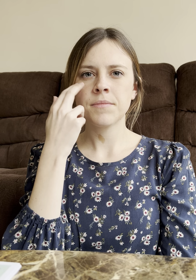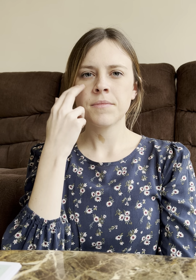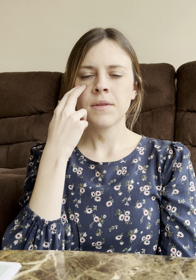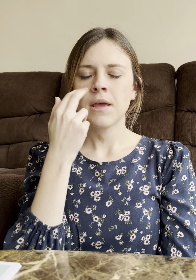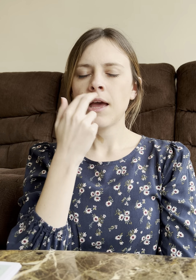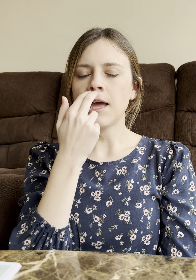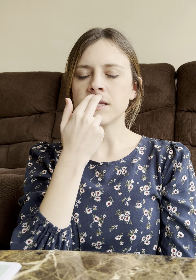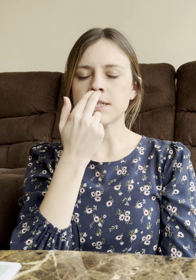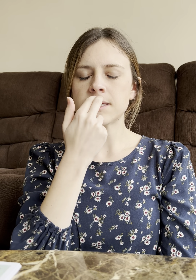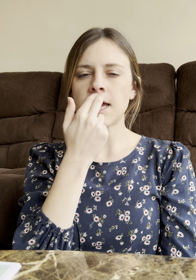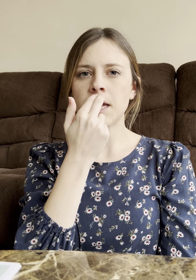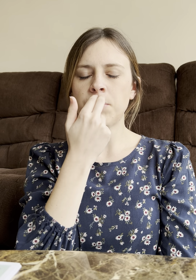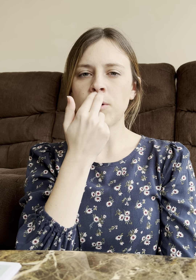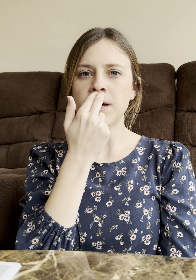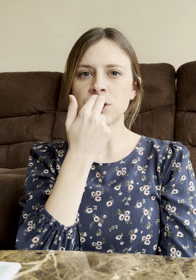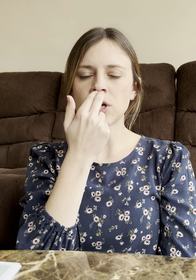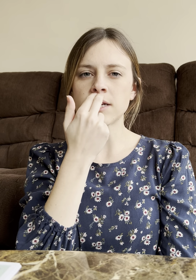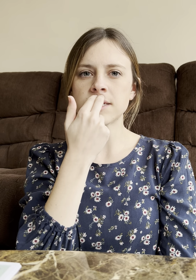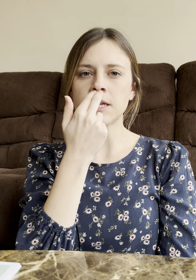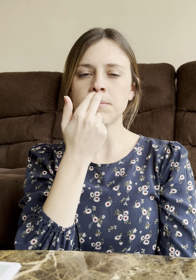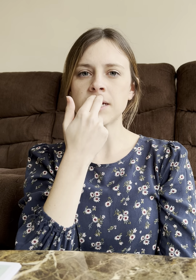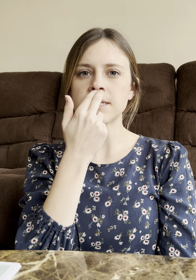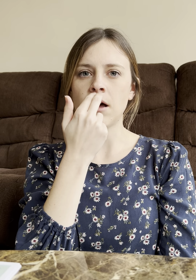And instead, put my trust in myself.